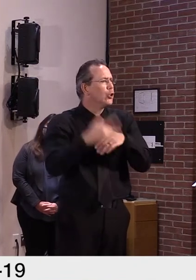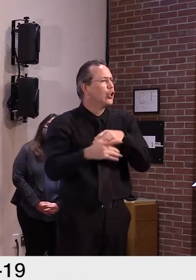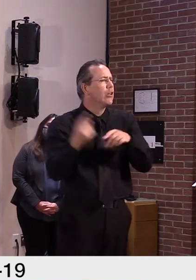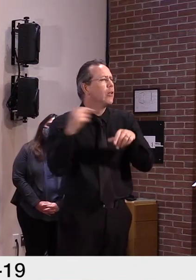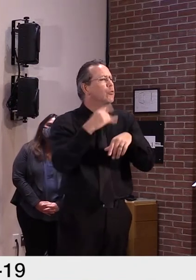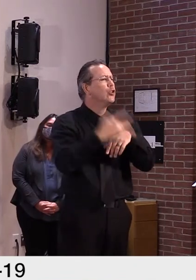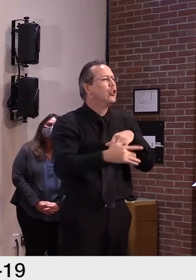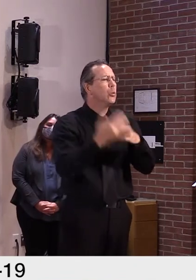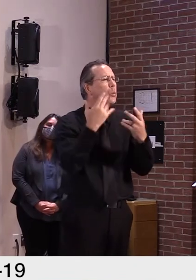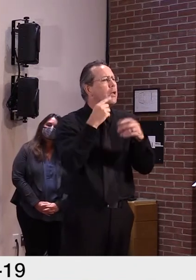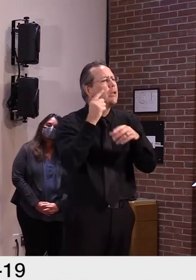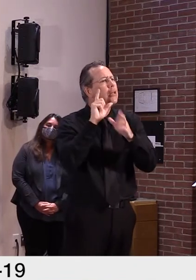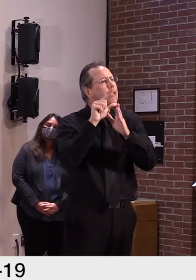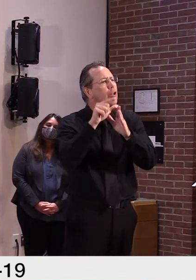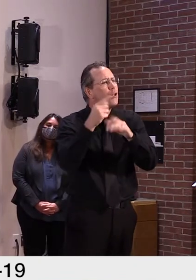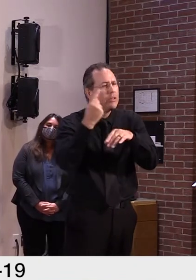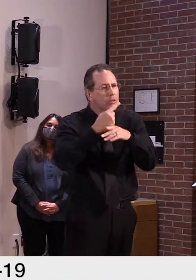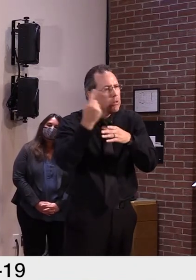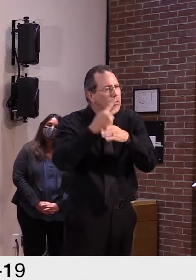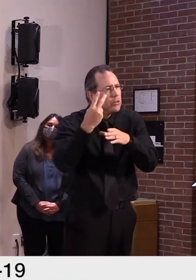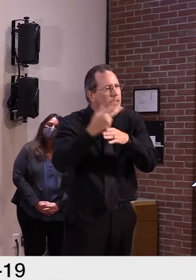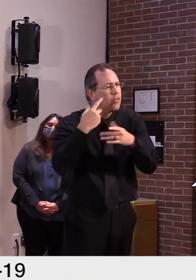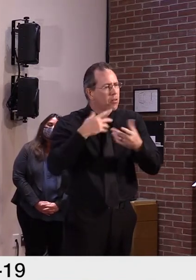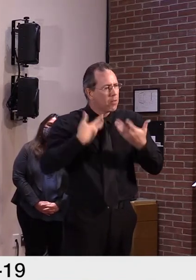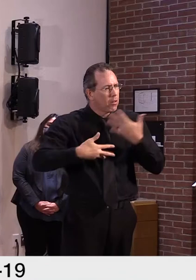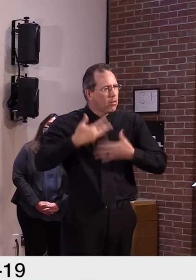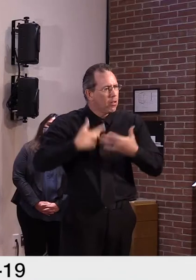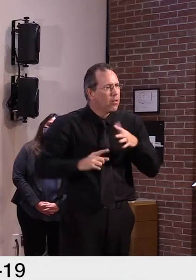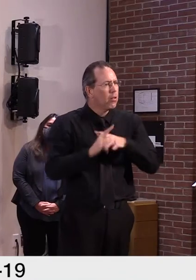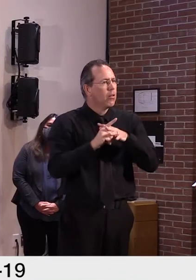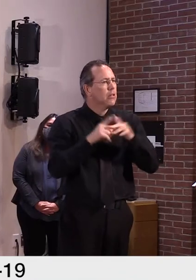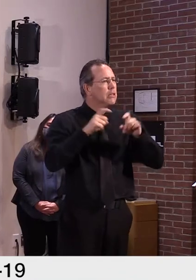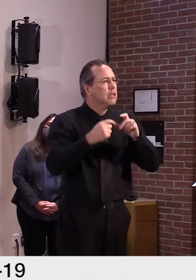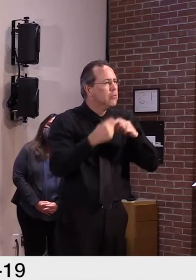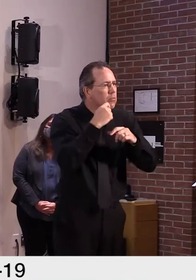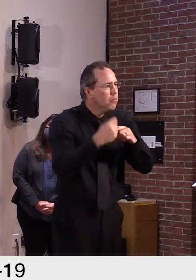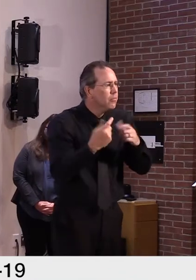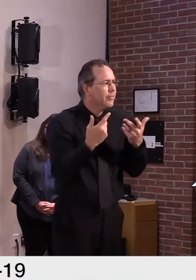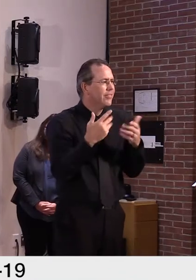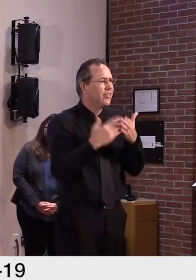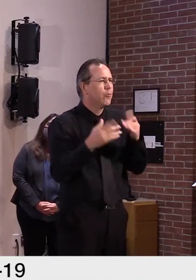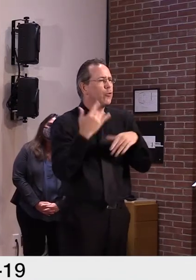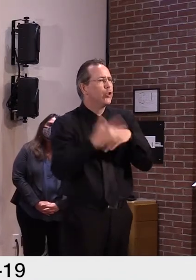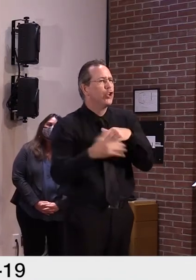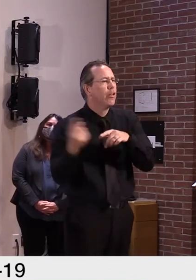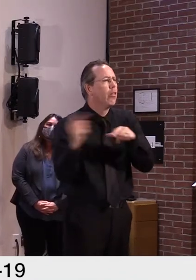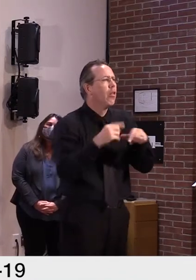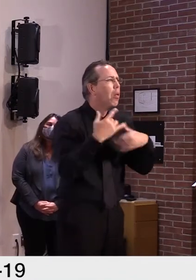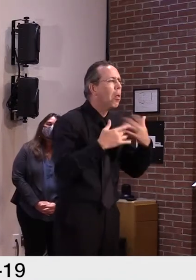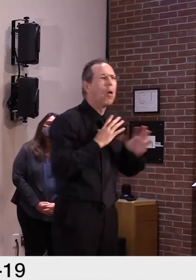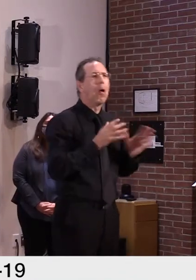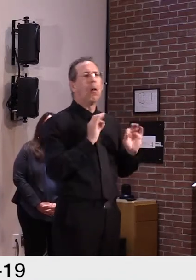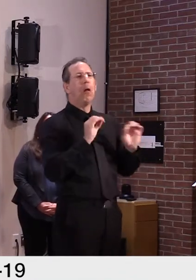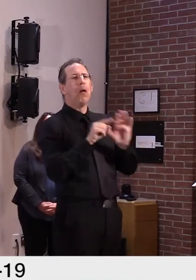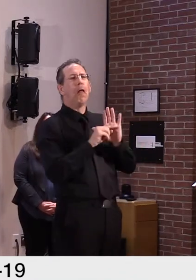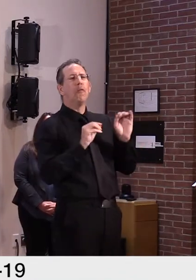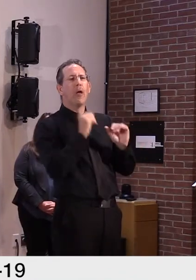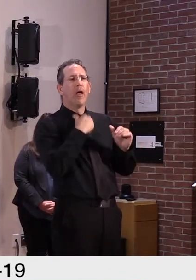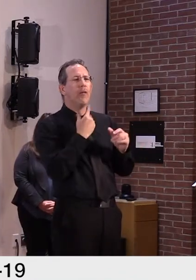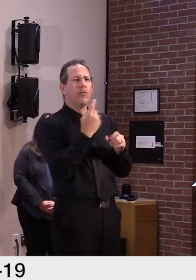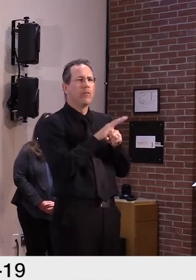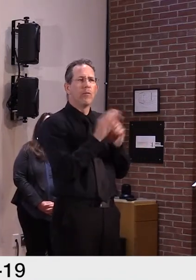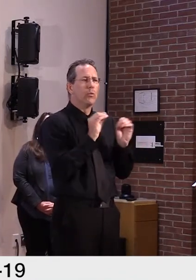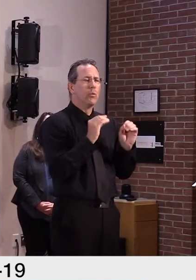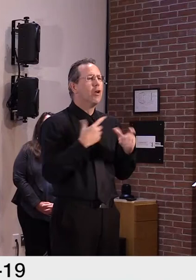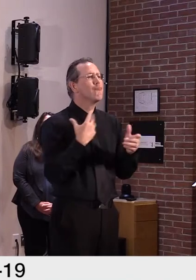out of quarantine. But again, just because they came from a zone that was redder or yellower